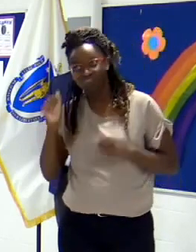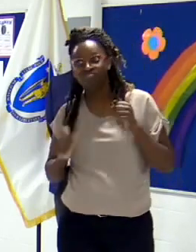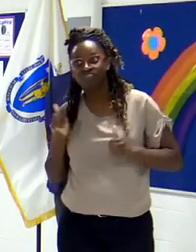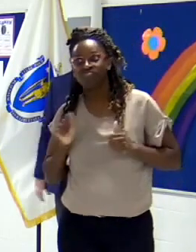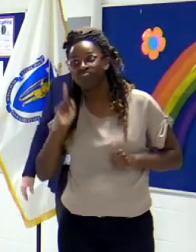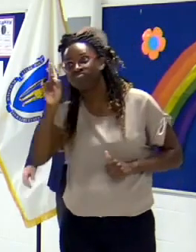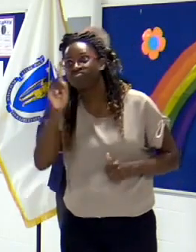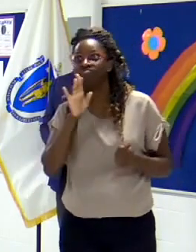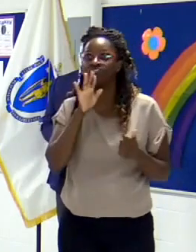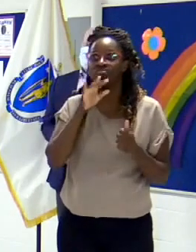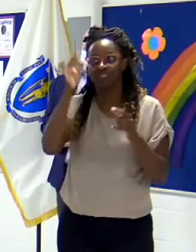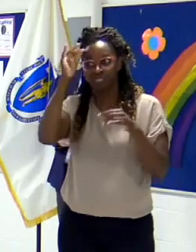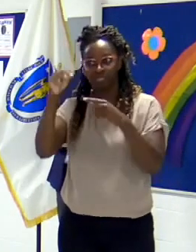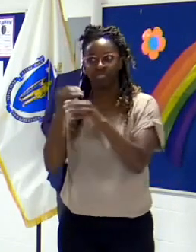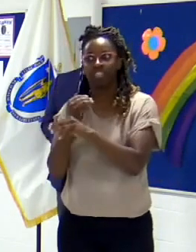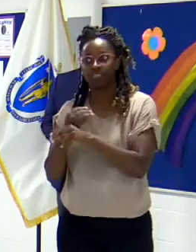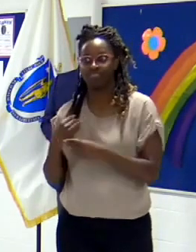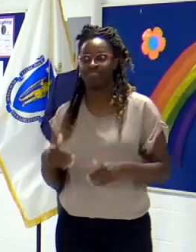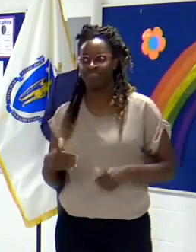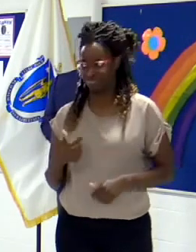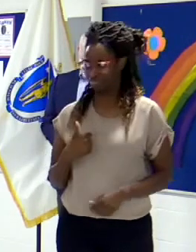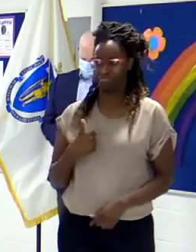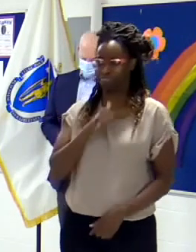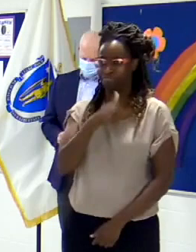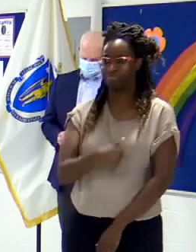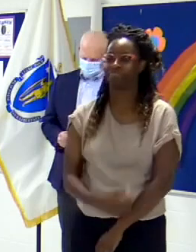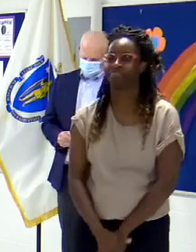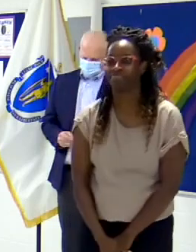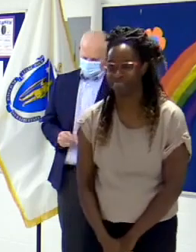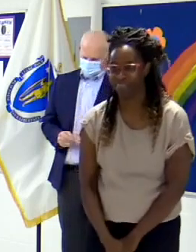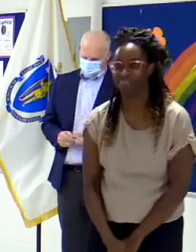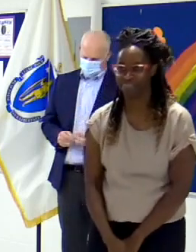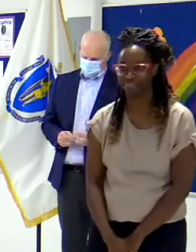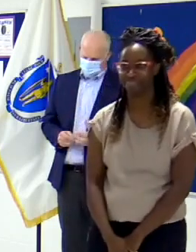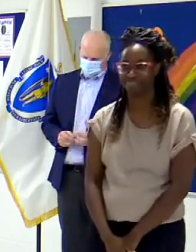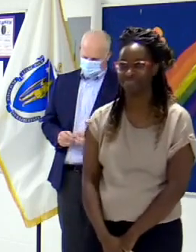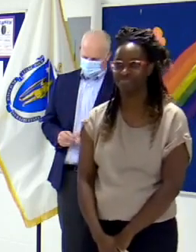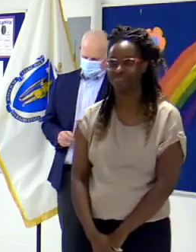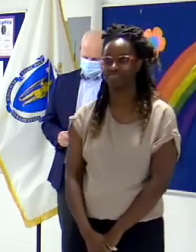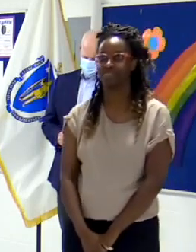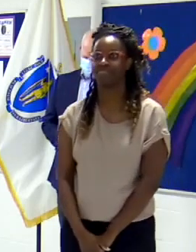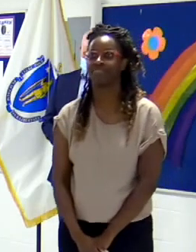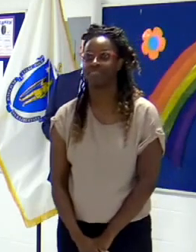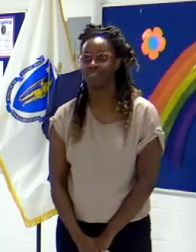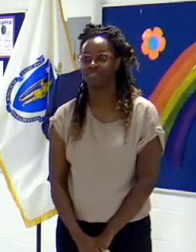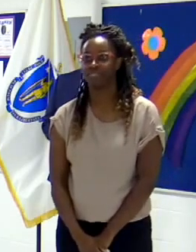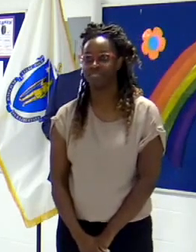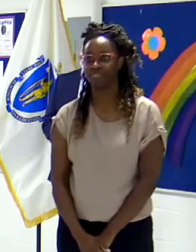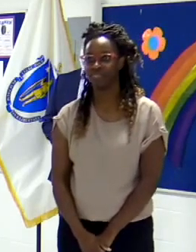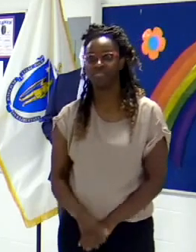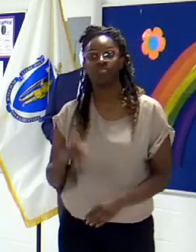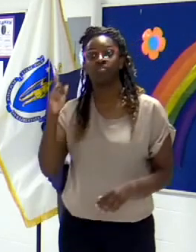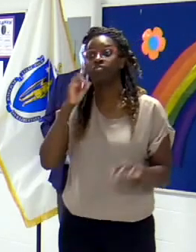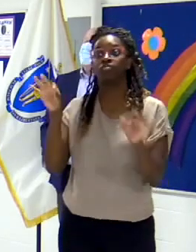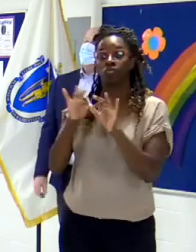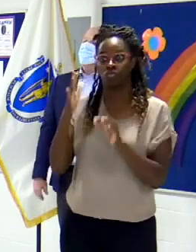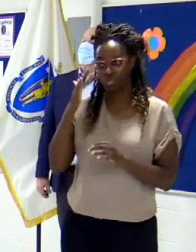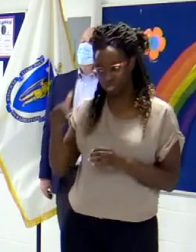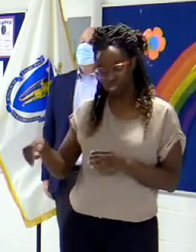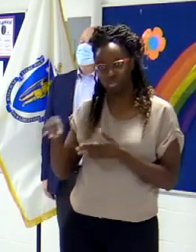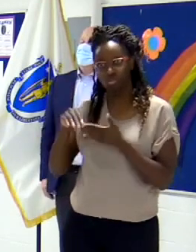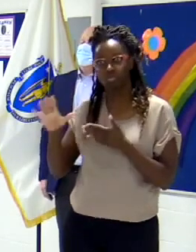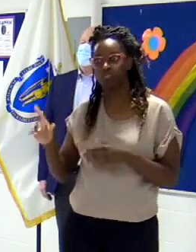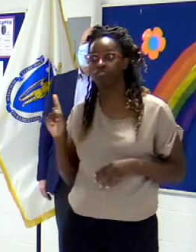why, um, why finding a way to get kids back in a classroom can be so powerful for them